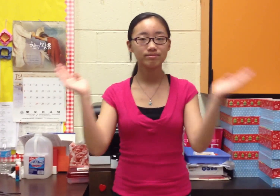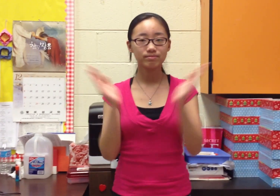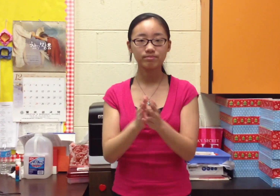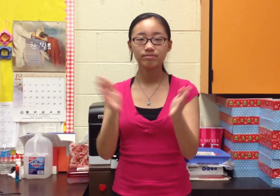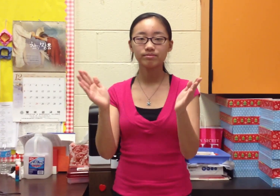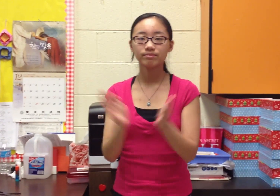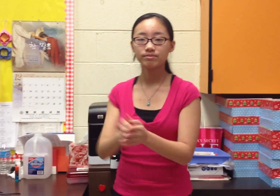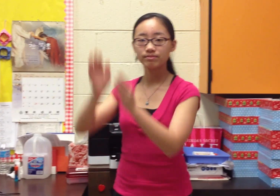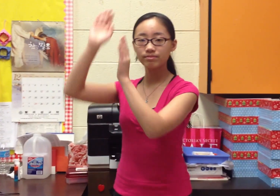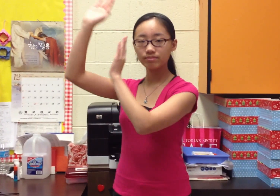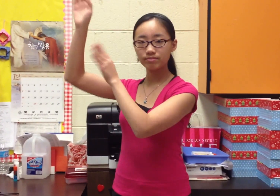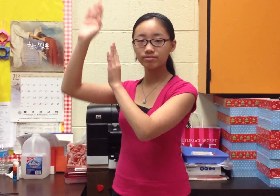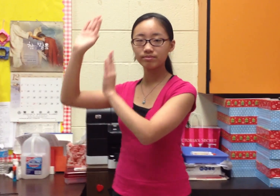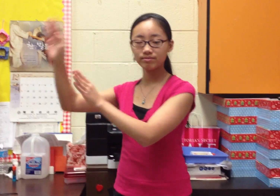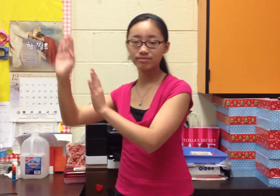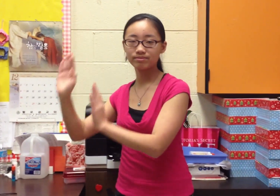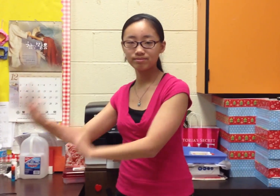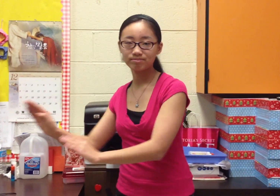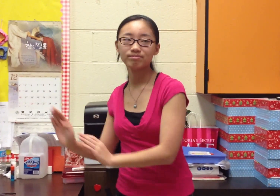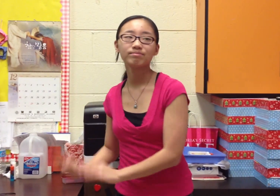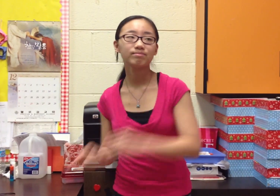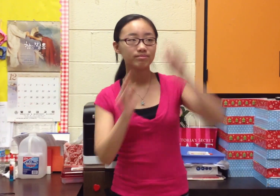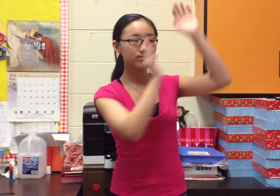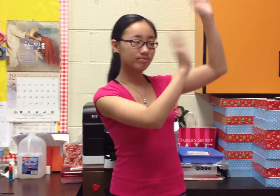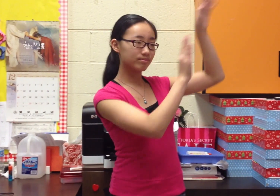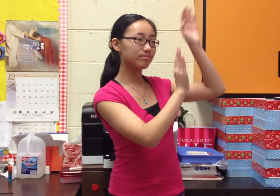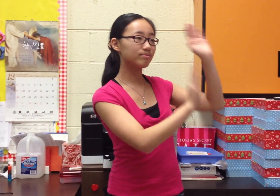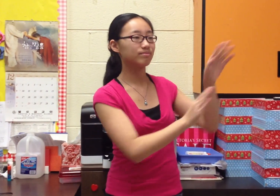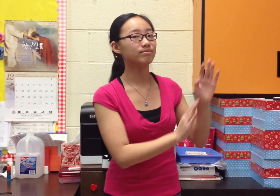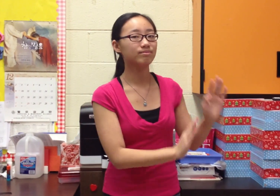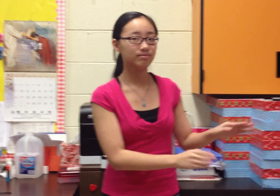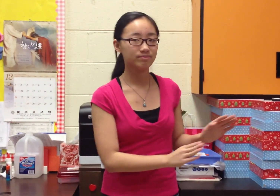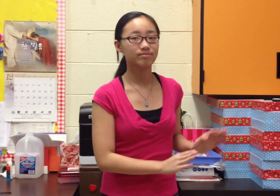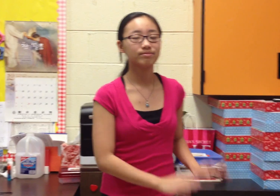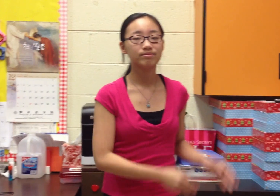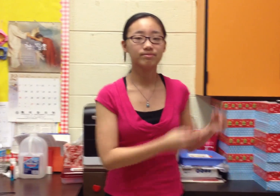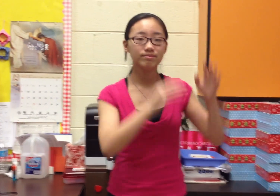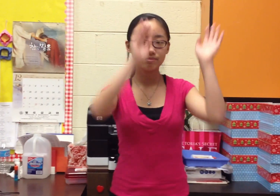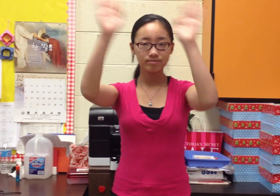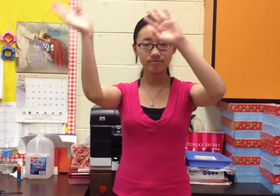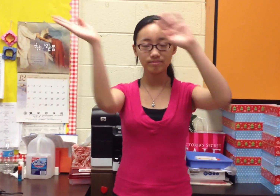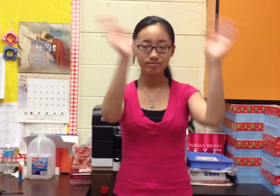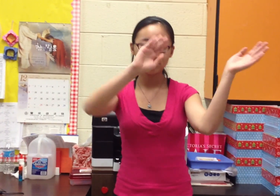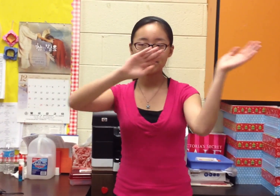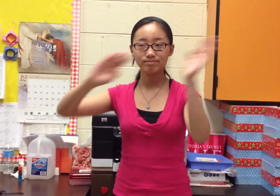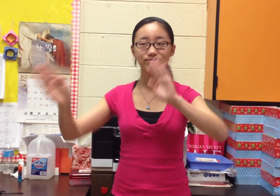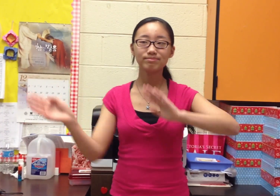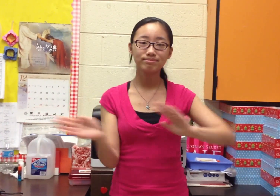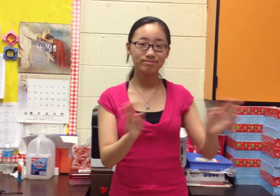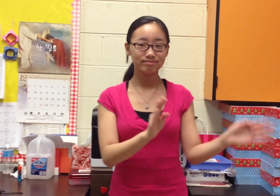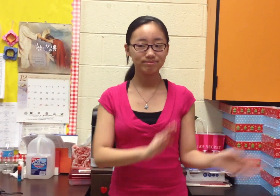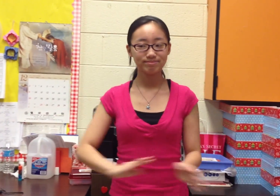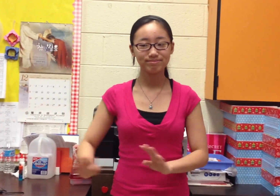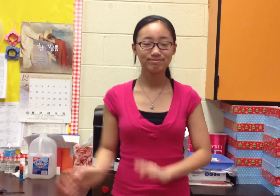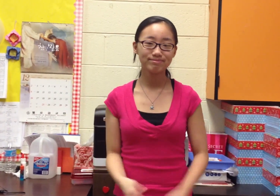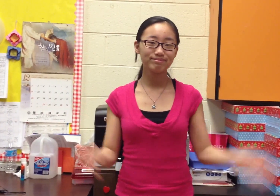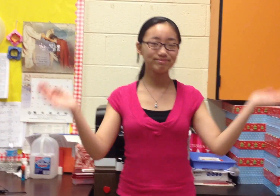kingdom He come from the glory He come from the glorious